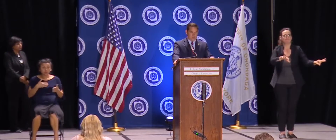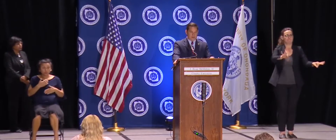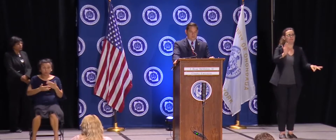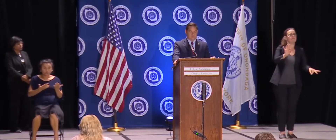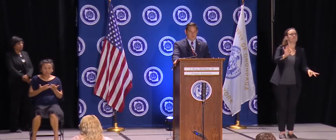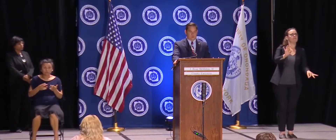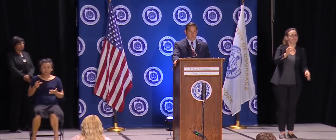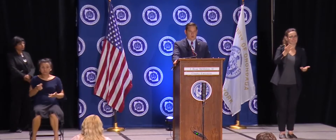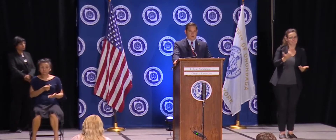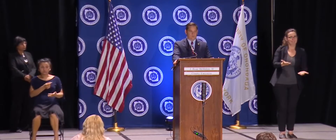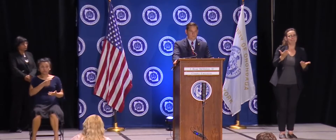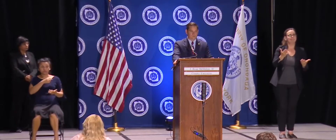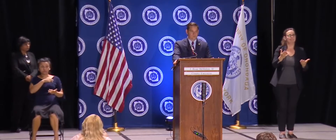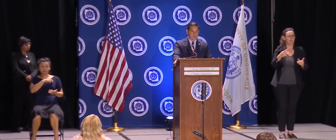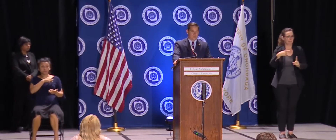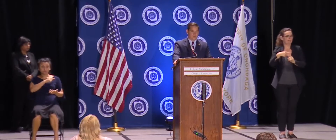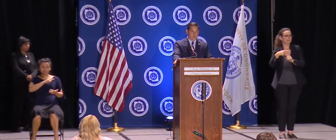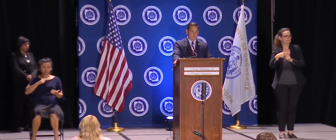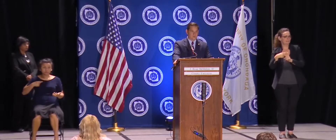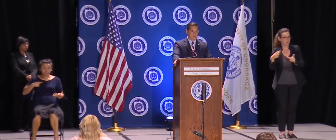The process worked well.